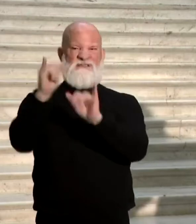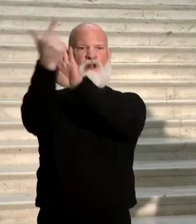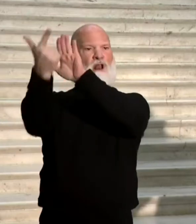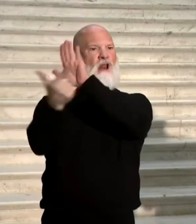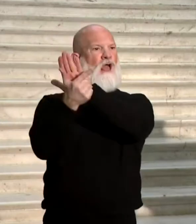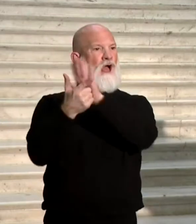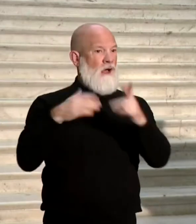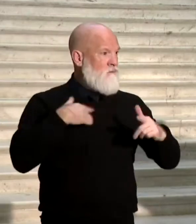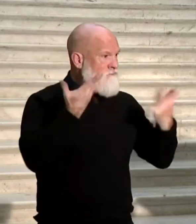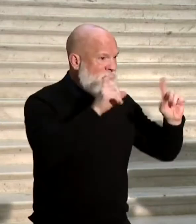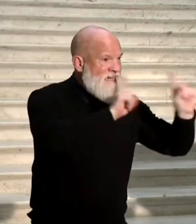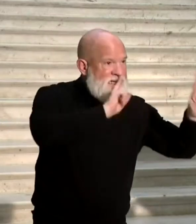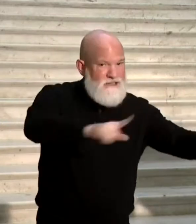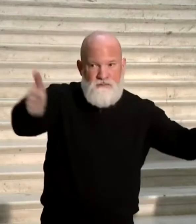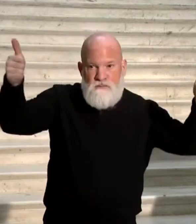Let's see.